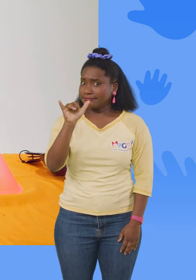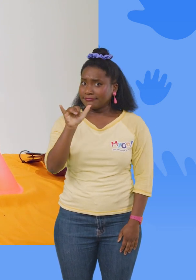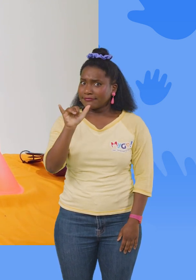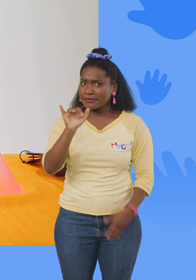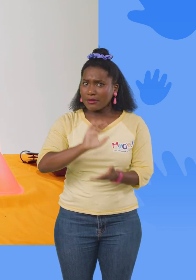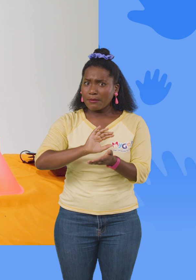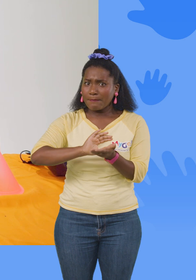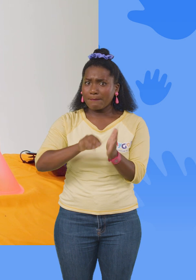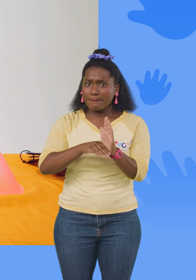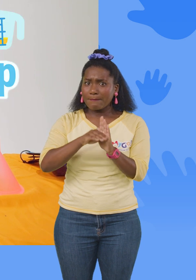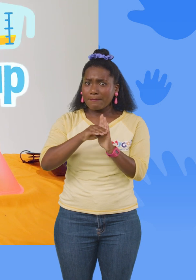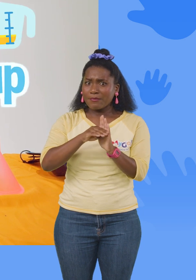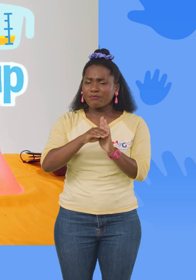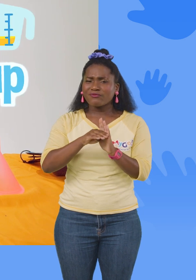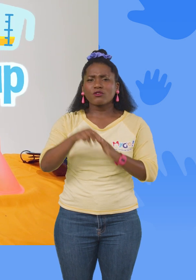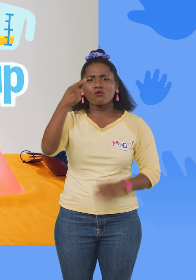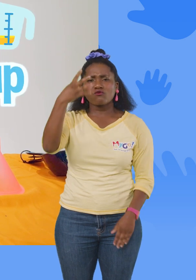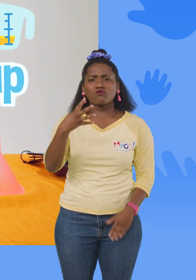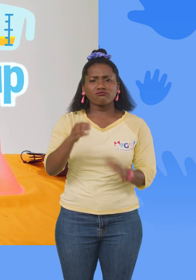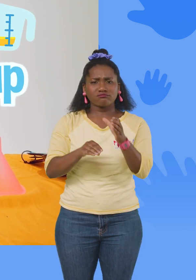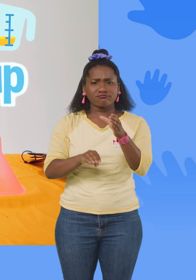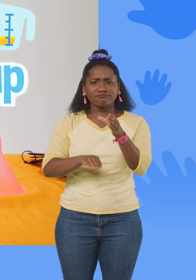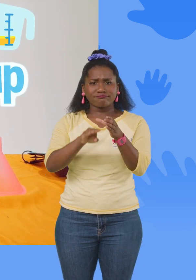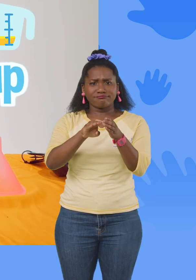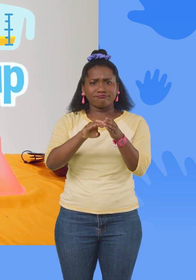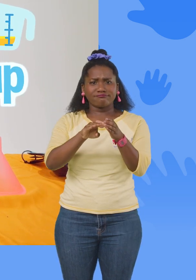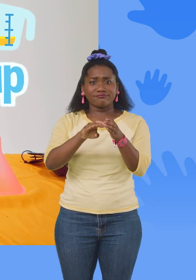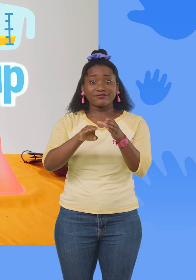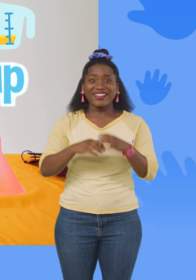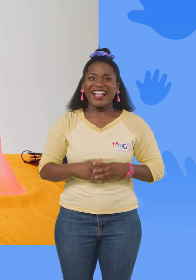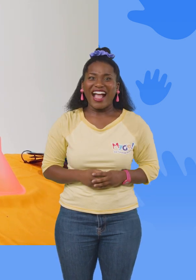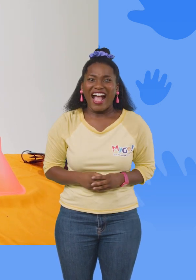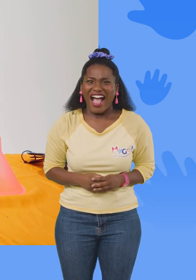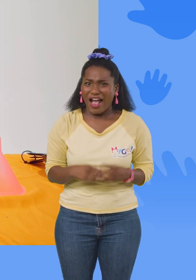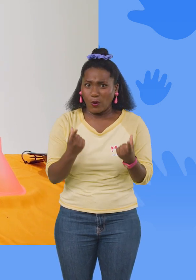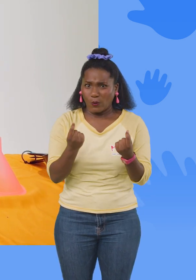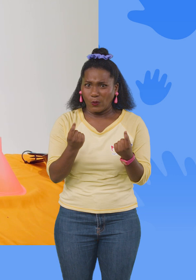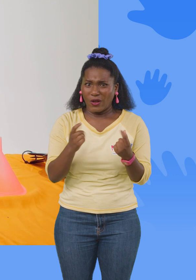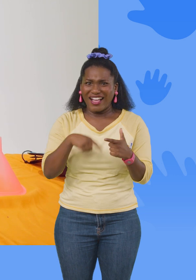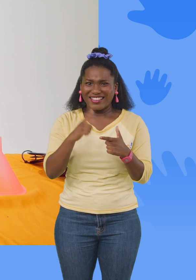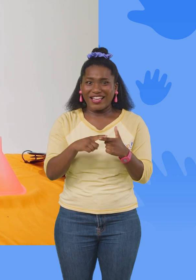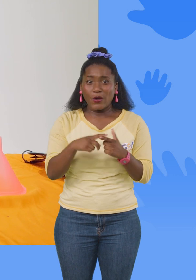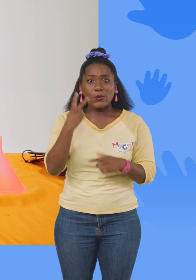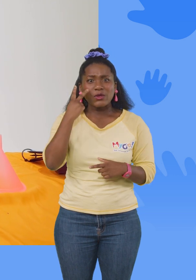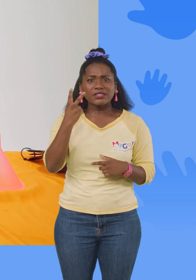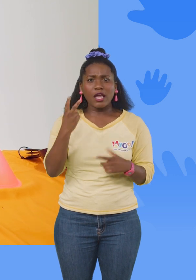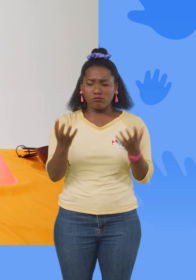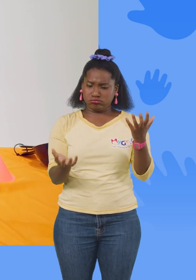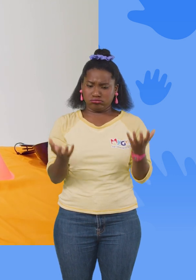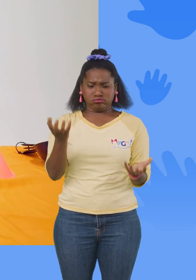Let's do a quarter of a cup. And then we can see what one is heavier, which